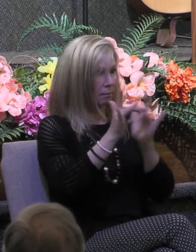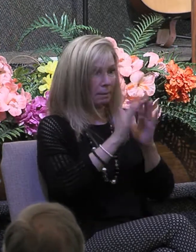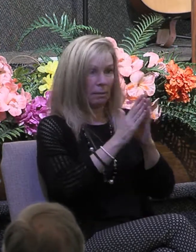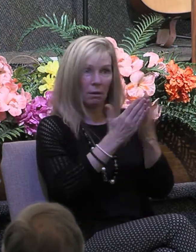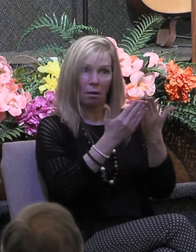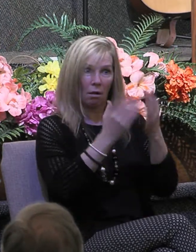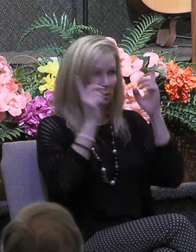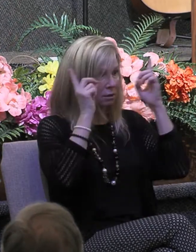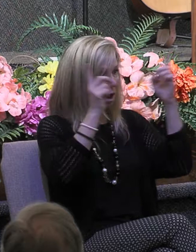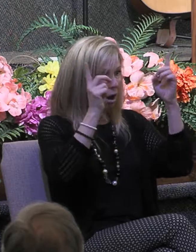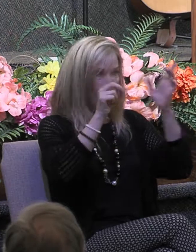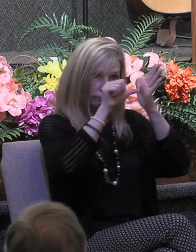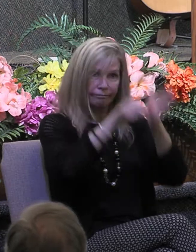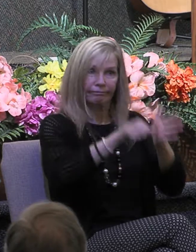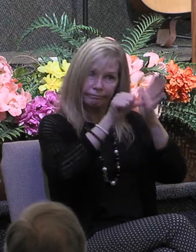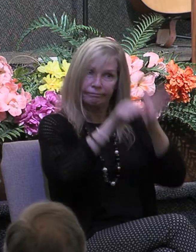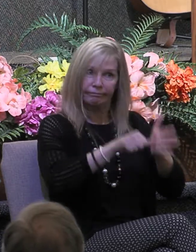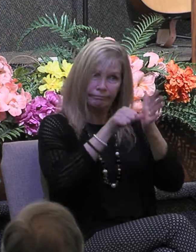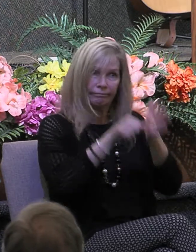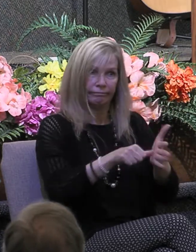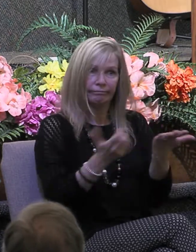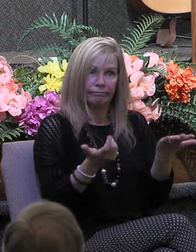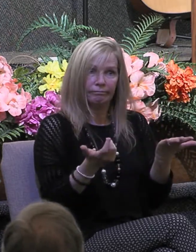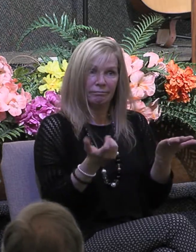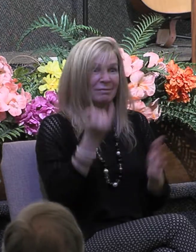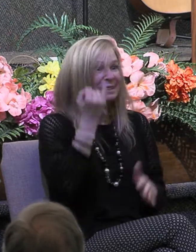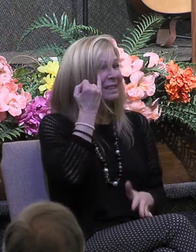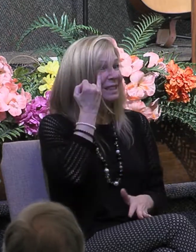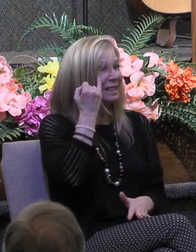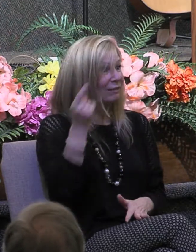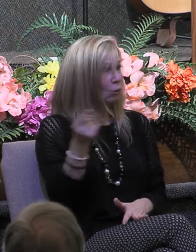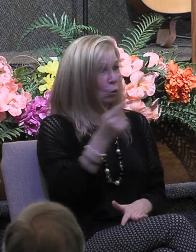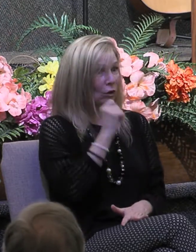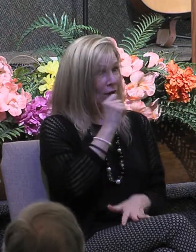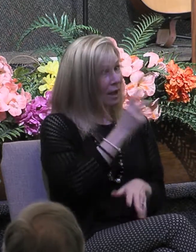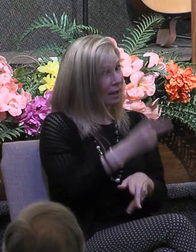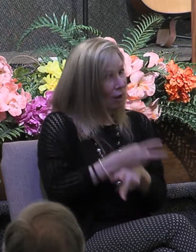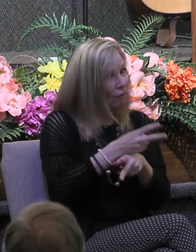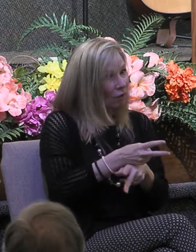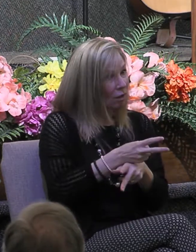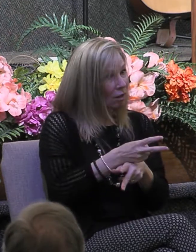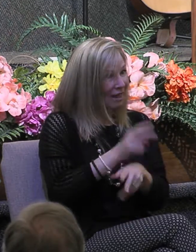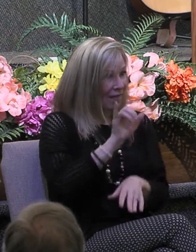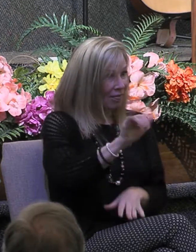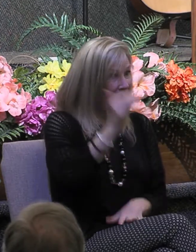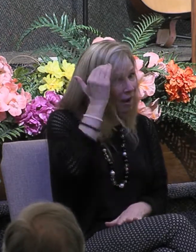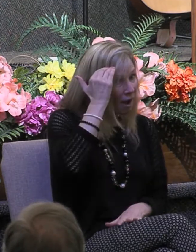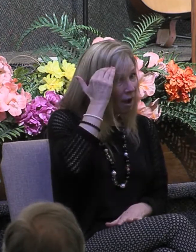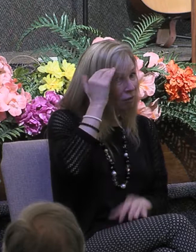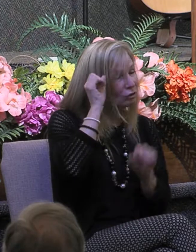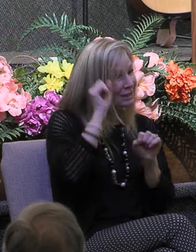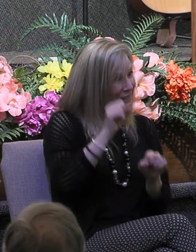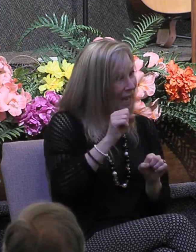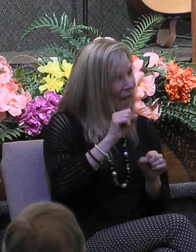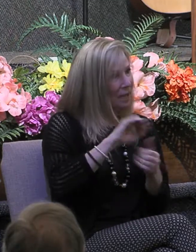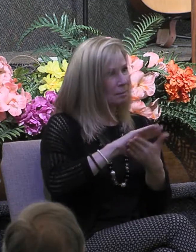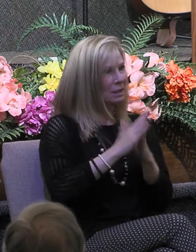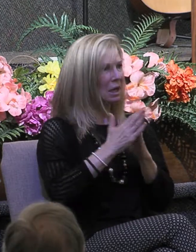every week and if we are not careful the knowledge of so much doctrine can lead to an inflated ego